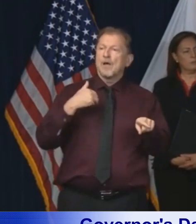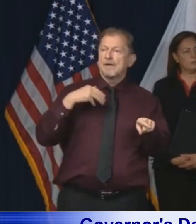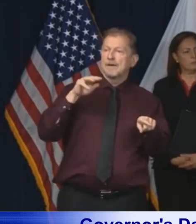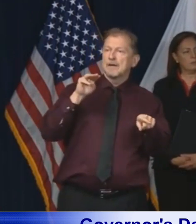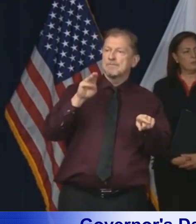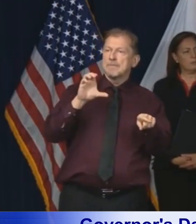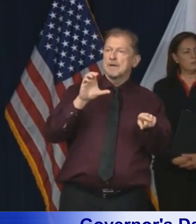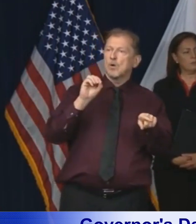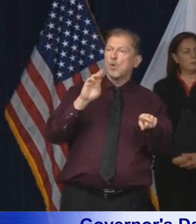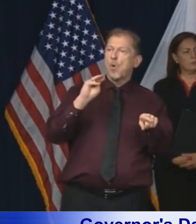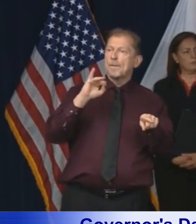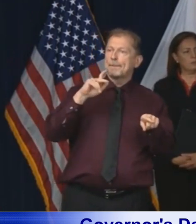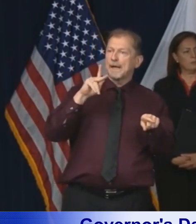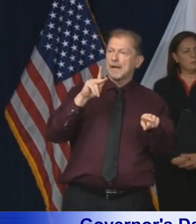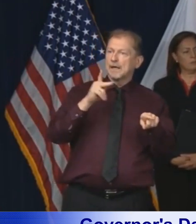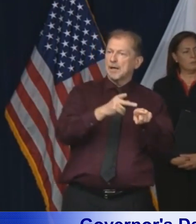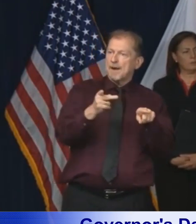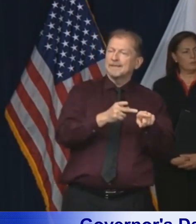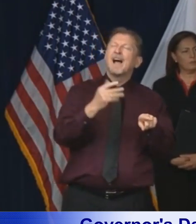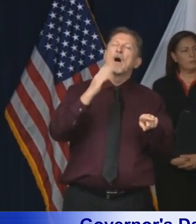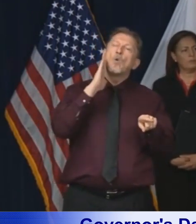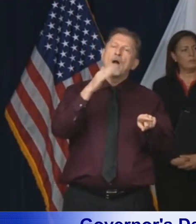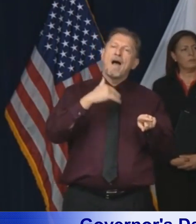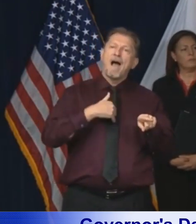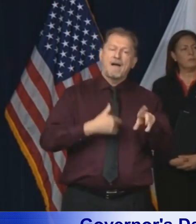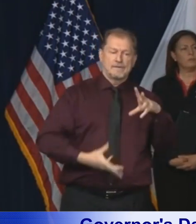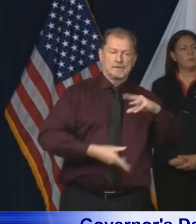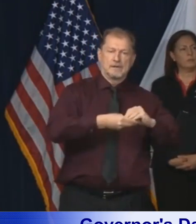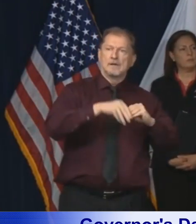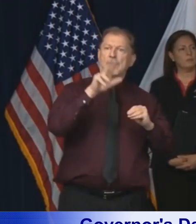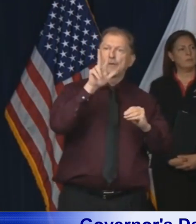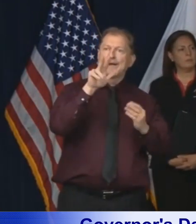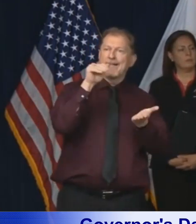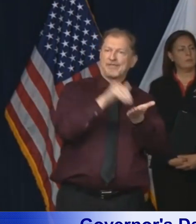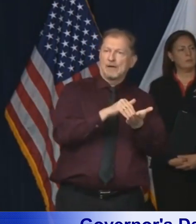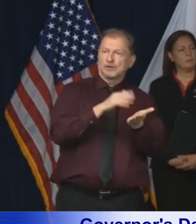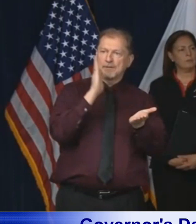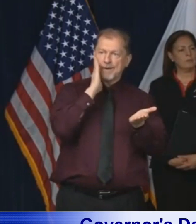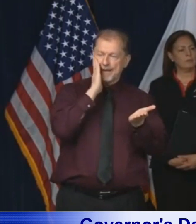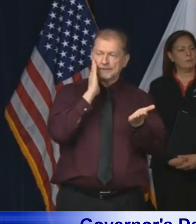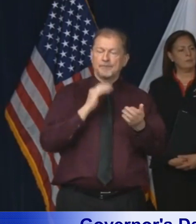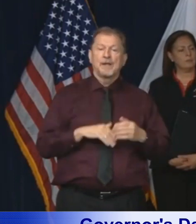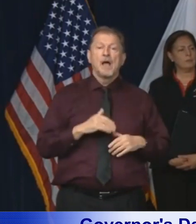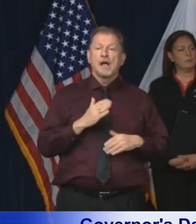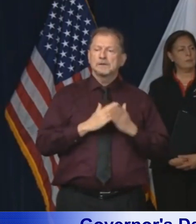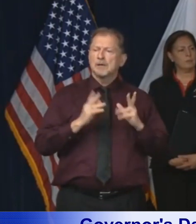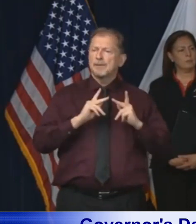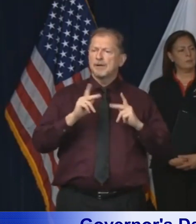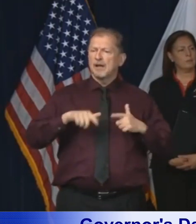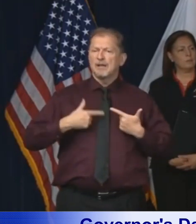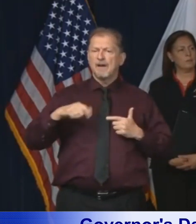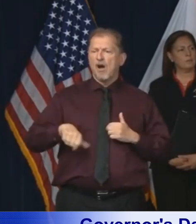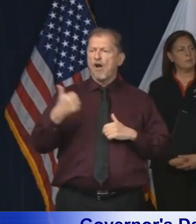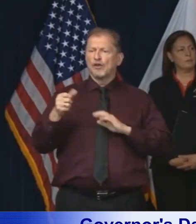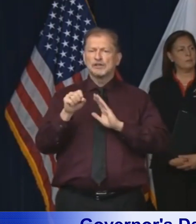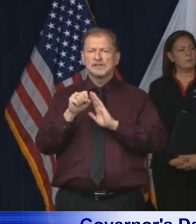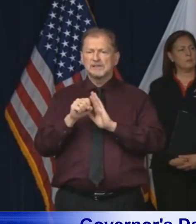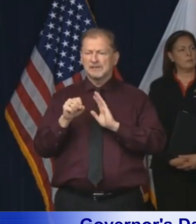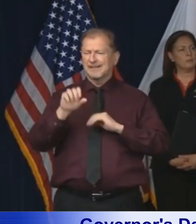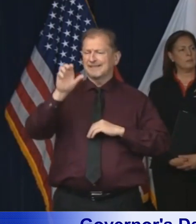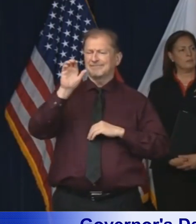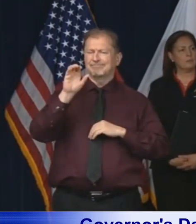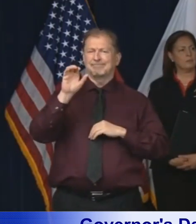we expect to have at McCormick Place, and again, I want to remind people who live in other parts of the state that, you know, because the